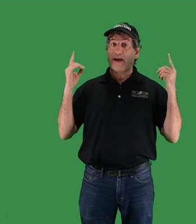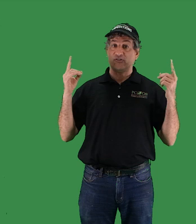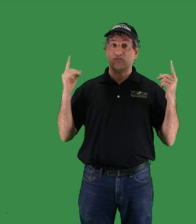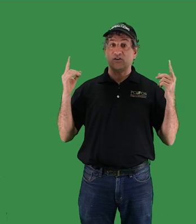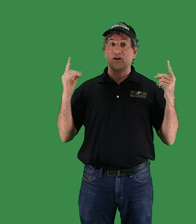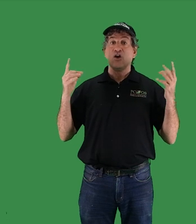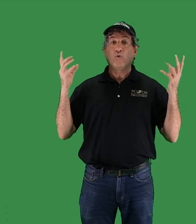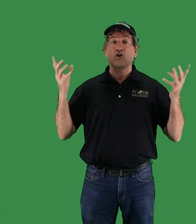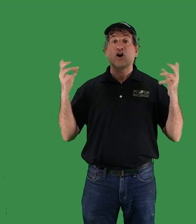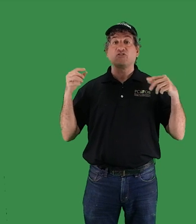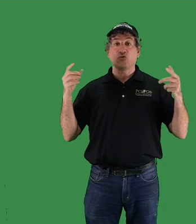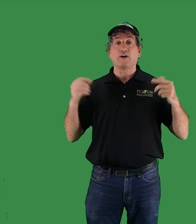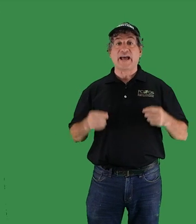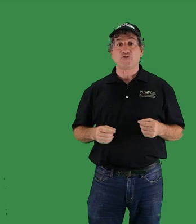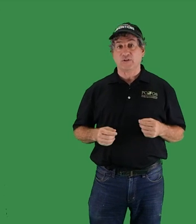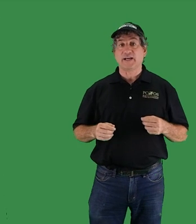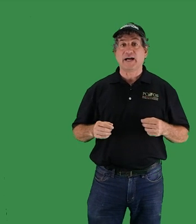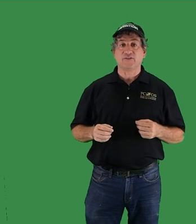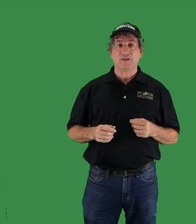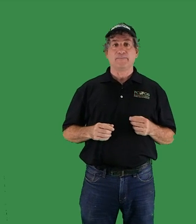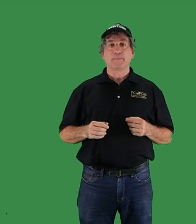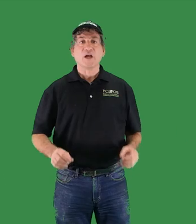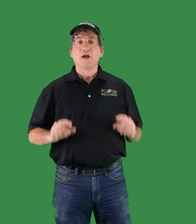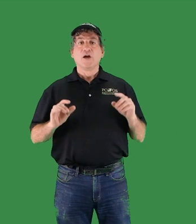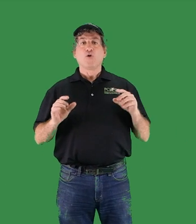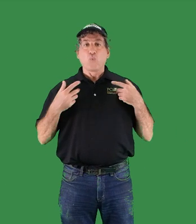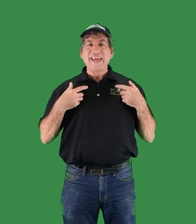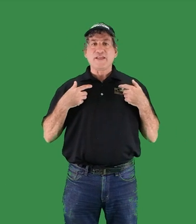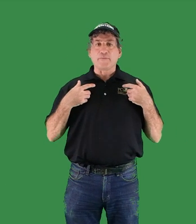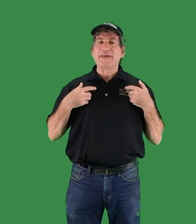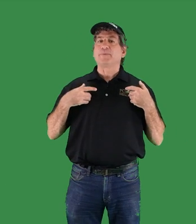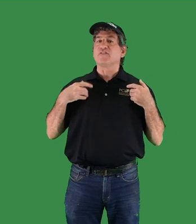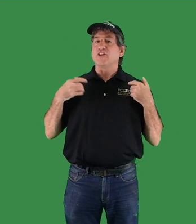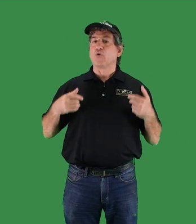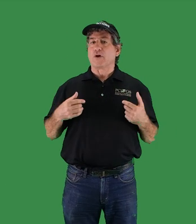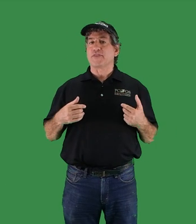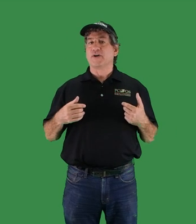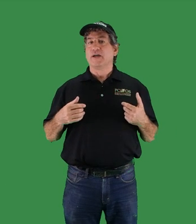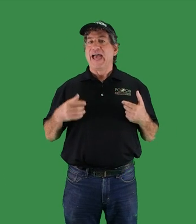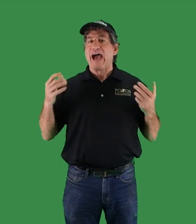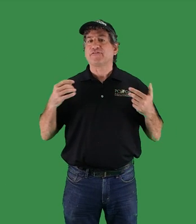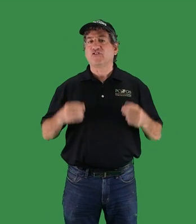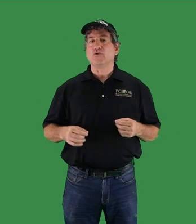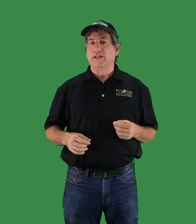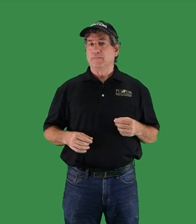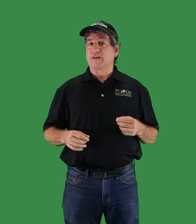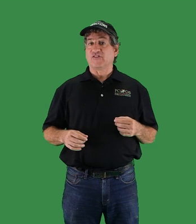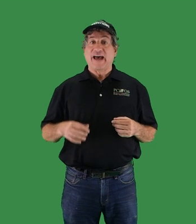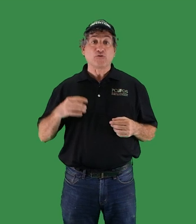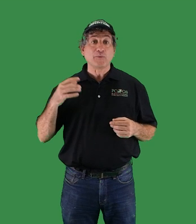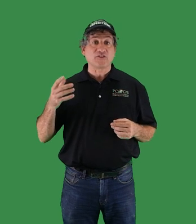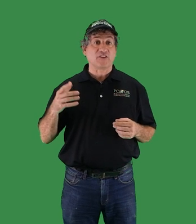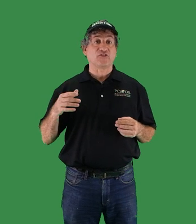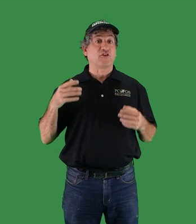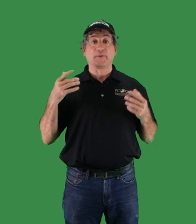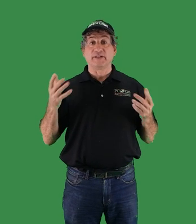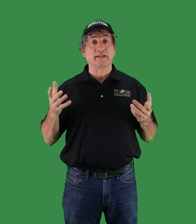atmosphere will cause to our natural ecology. We, the people of the North, have to do it, because as we will discuss in our political